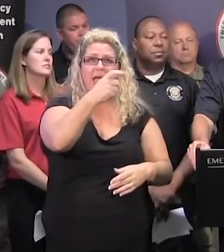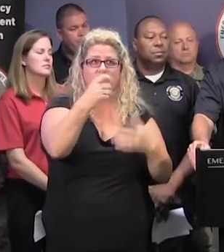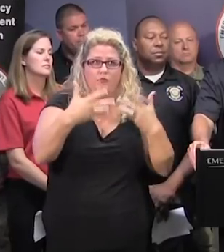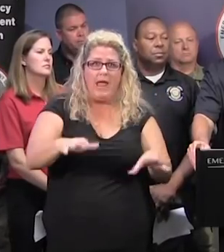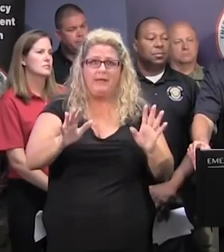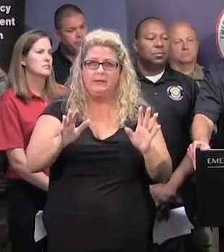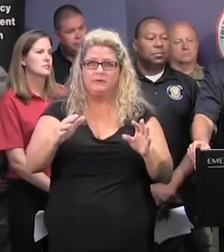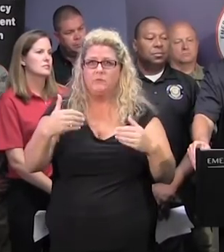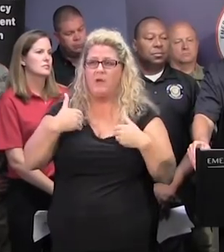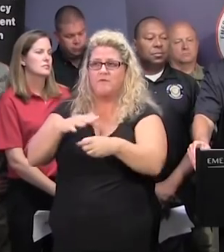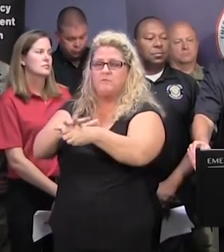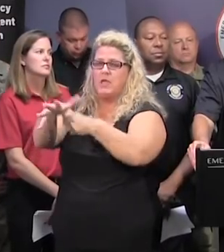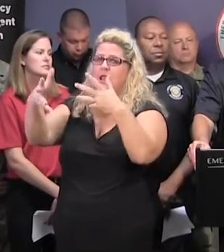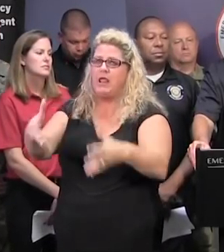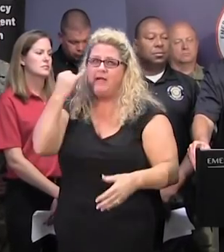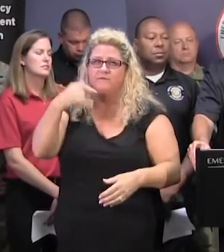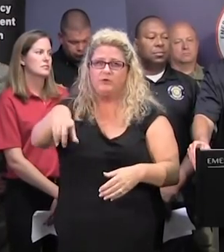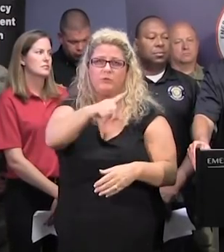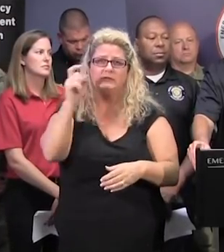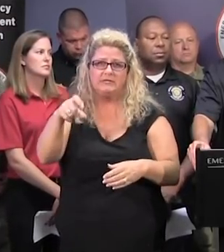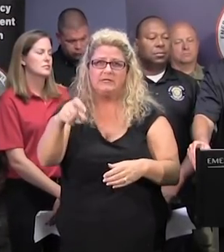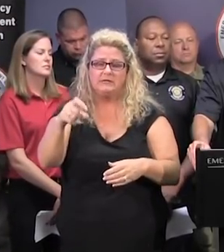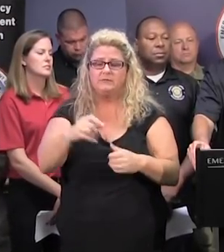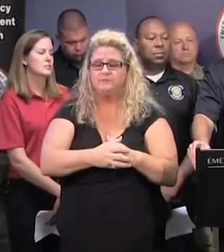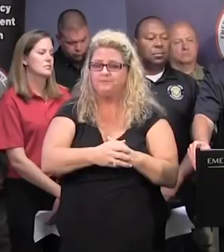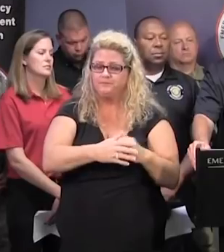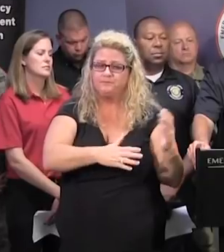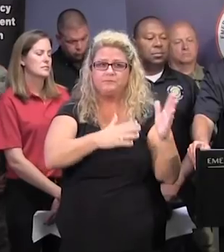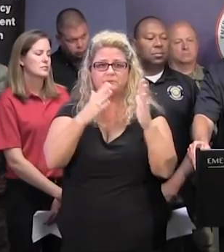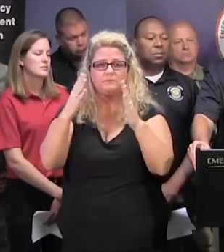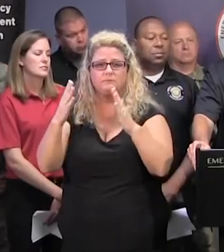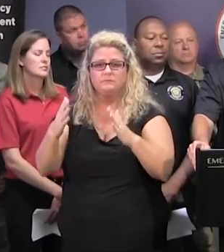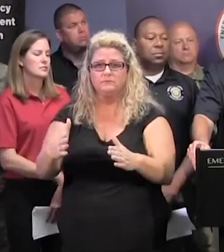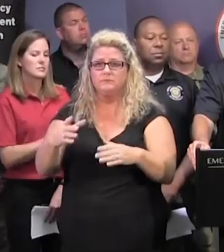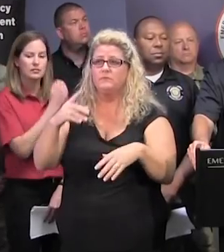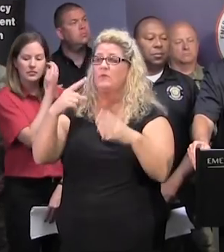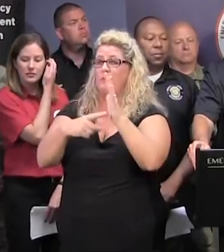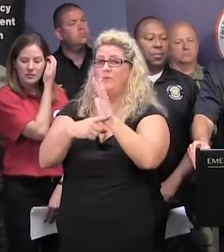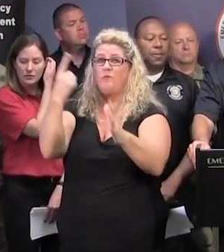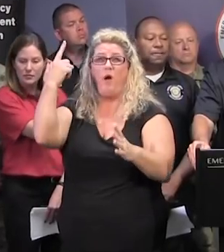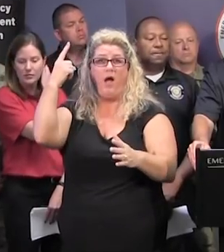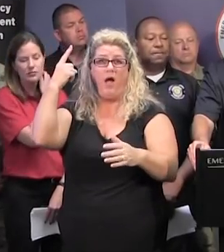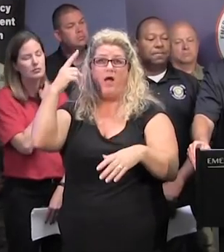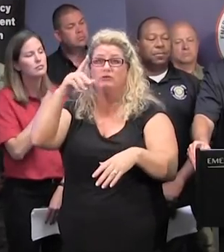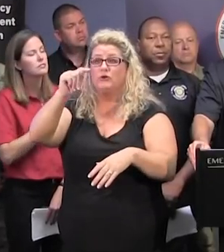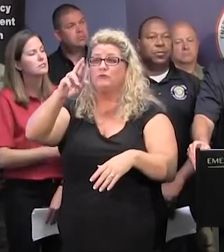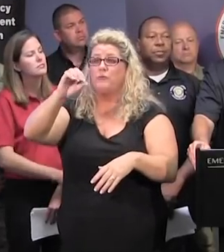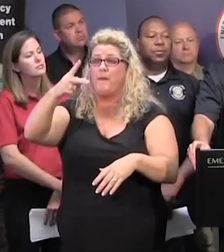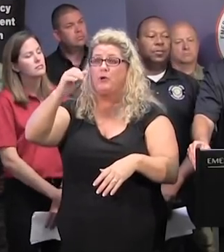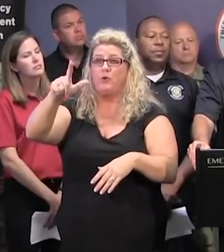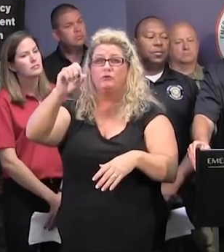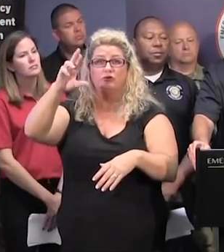response request that we're going to get here following the arrival of tropical storm and forest winds is debris